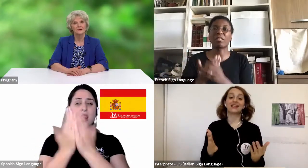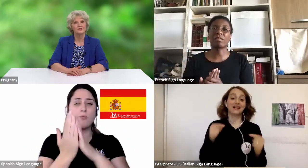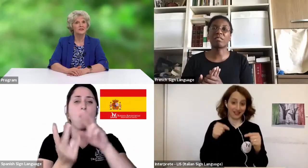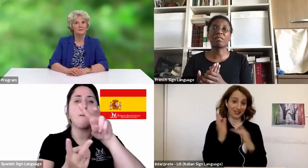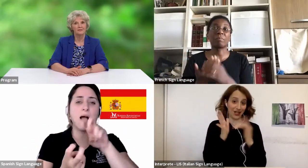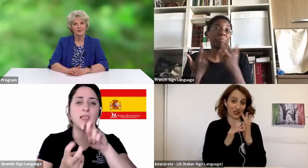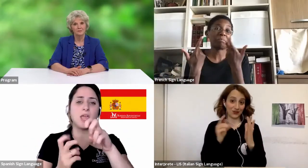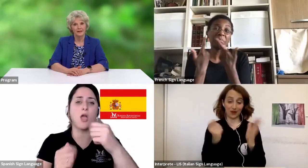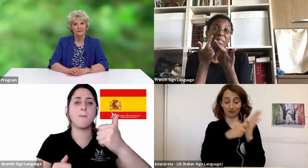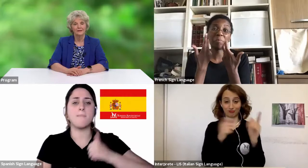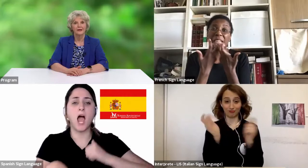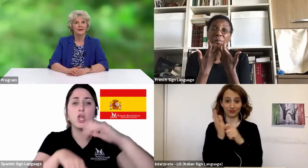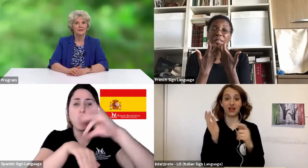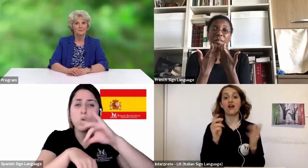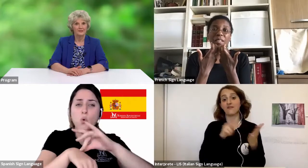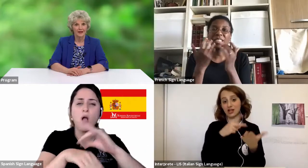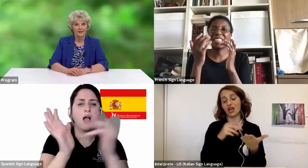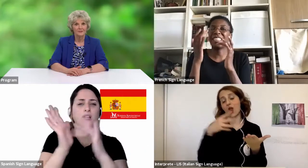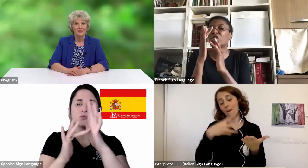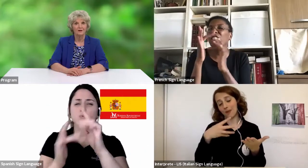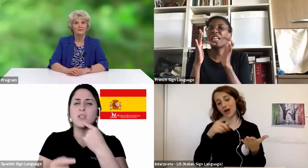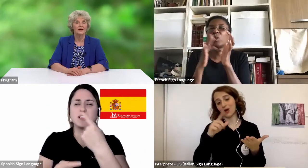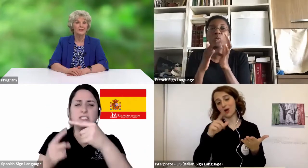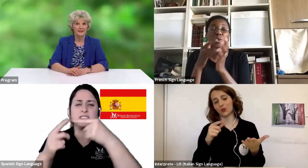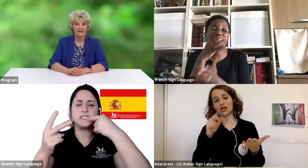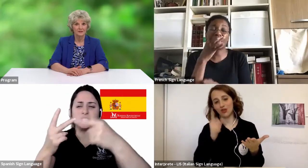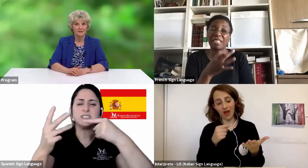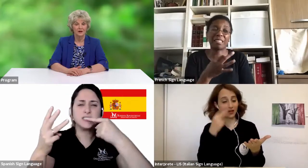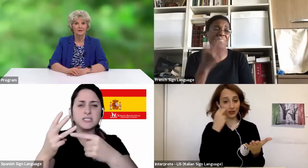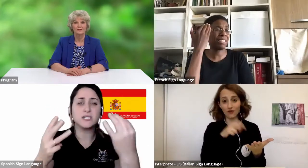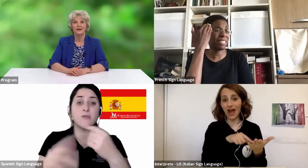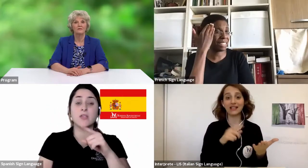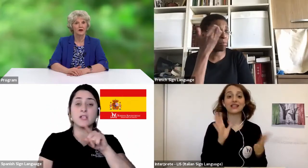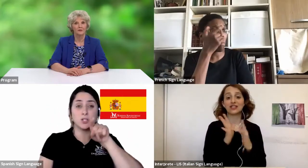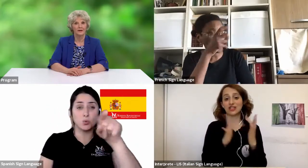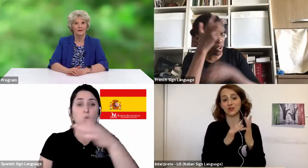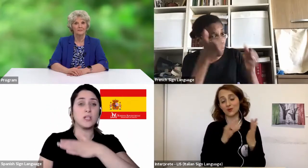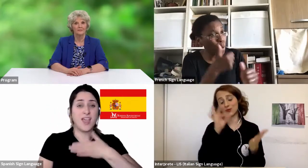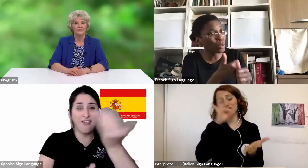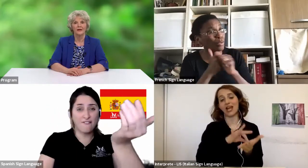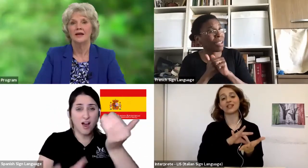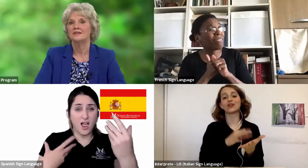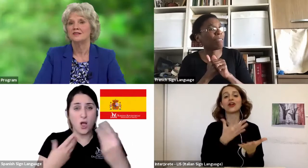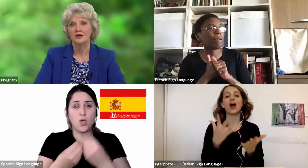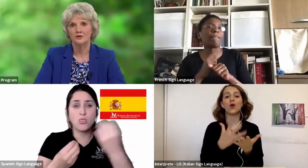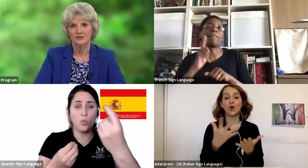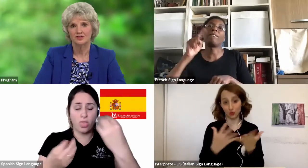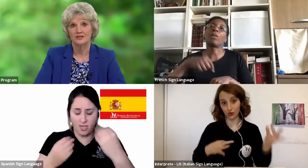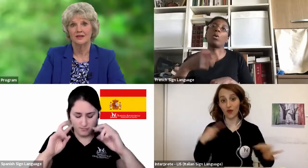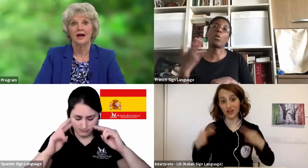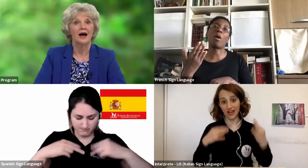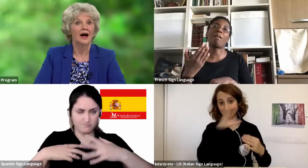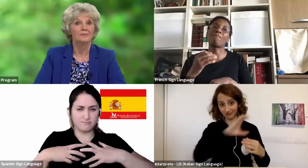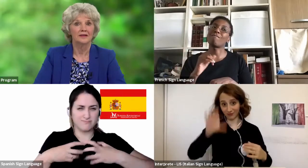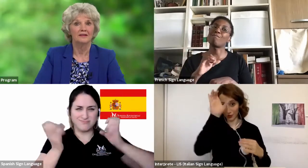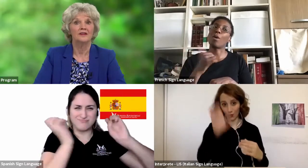desires to come after me, let him deny himself and take up his cross and follow me. As a young Christian,